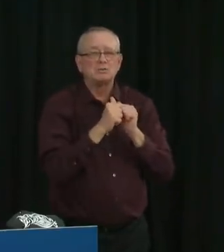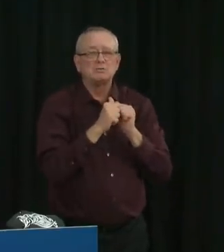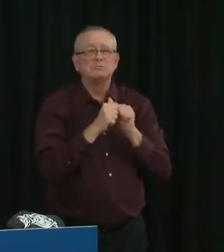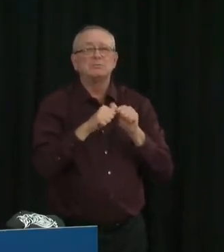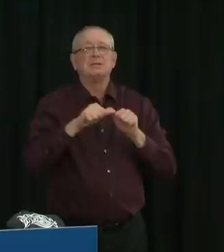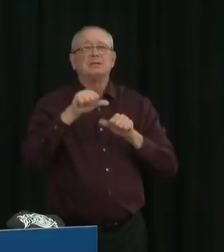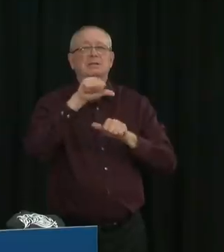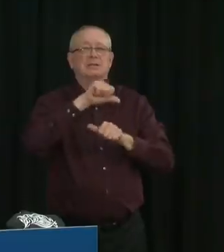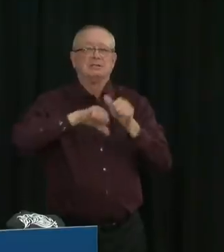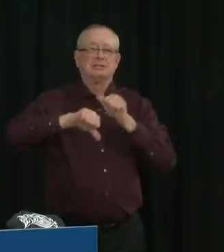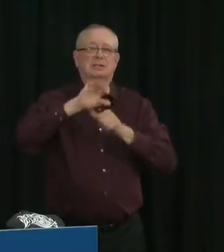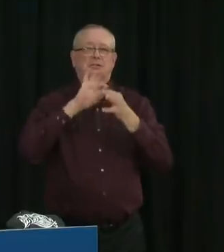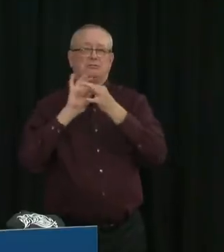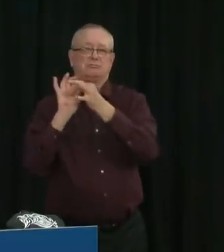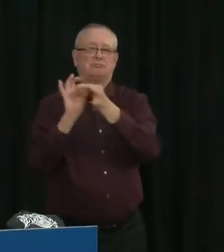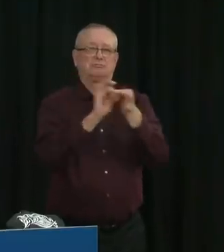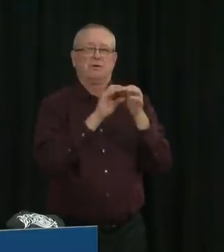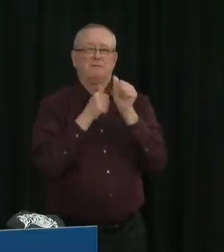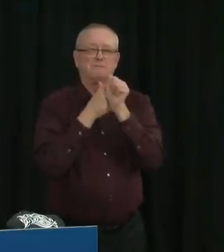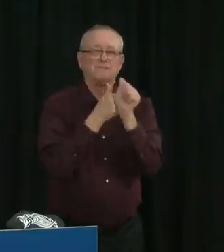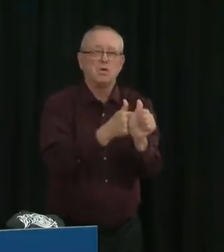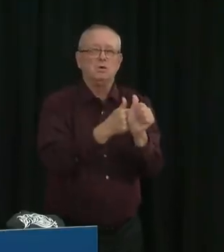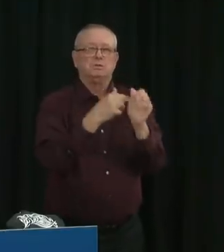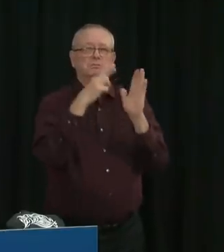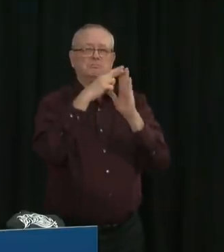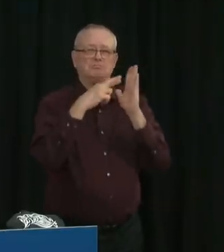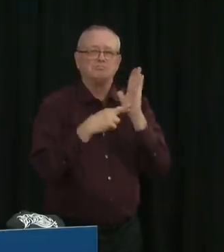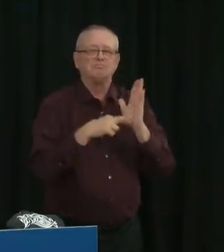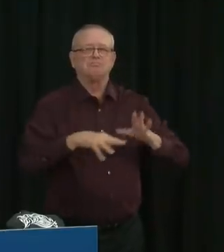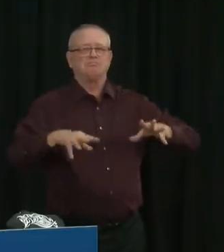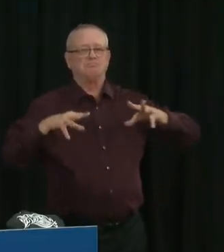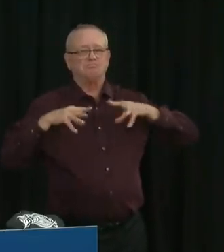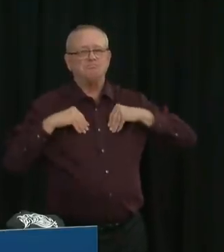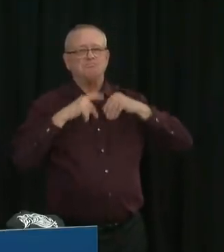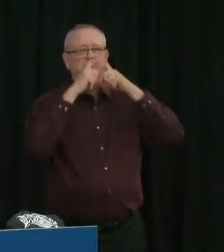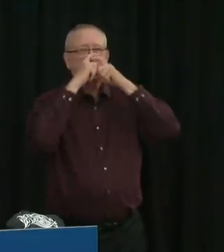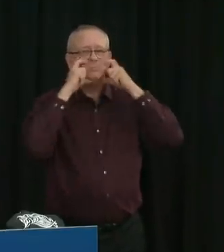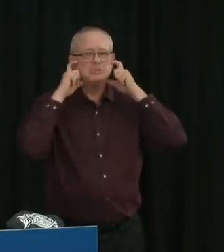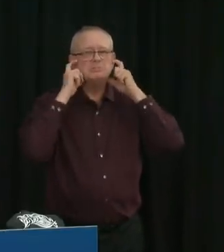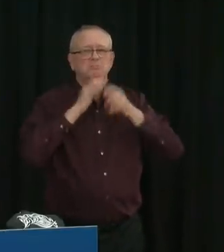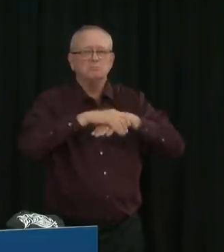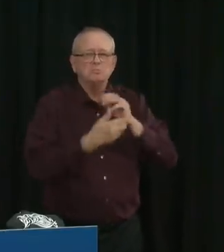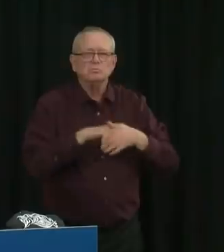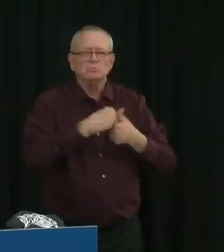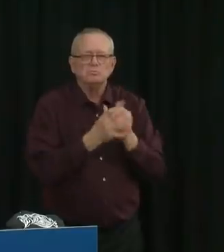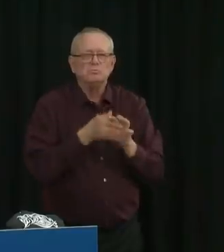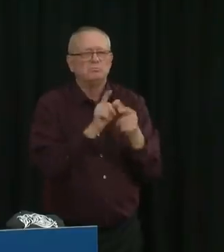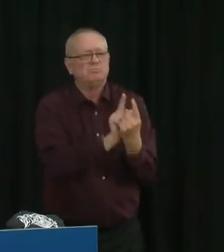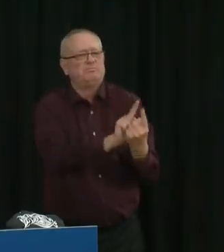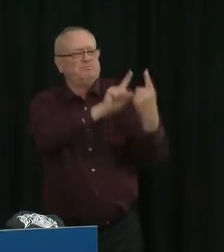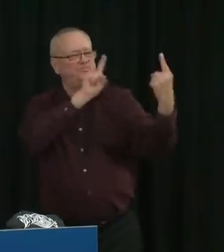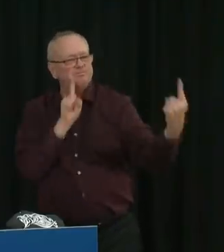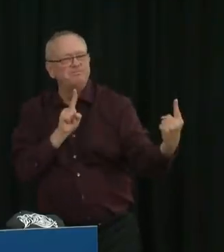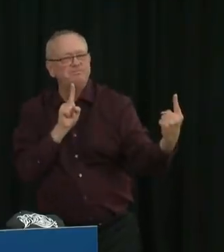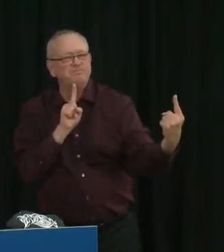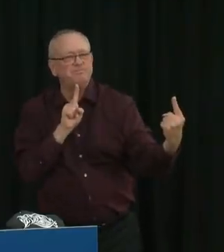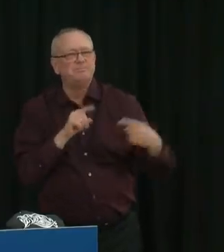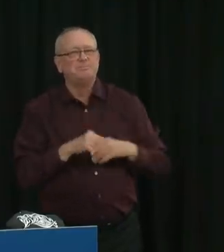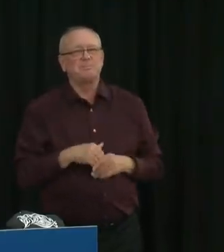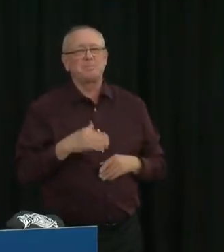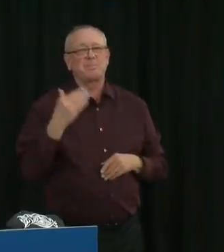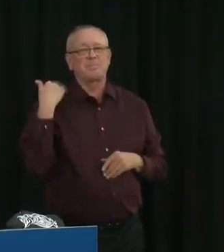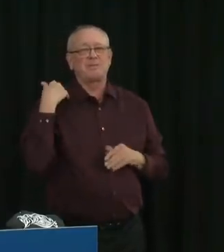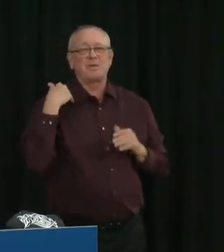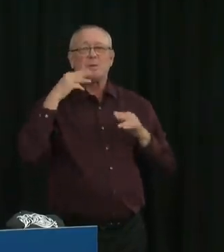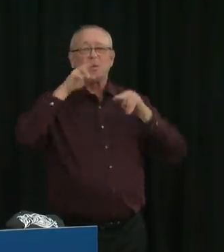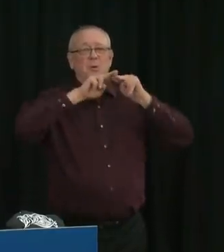measures. We need to take it. Alberta, we have brought down our infection rates before, and we can do it again. If you